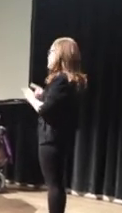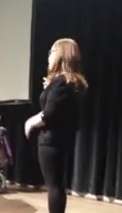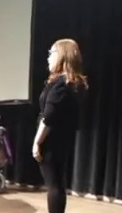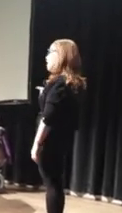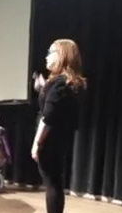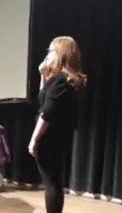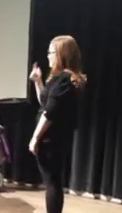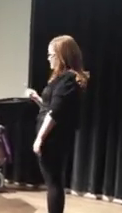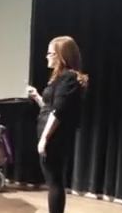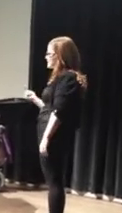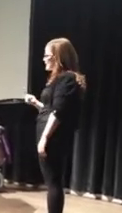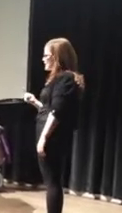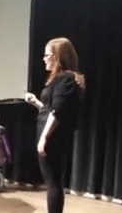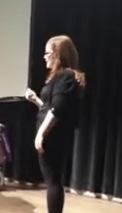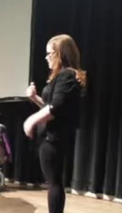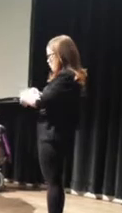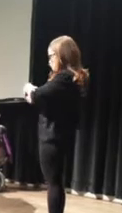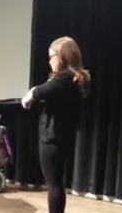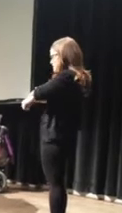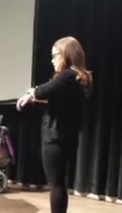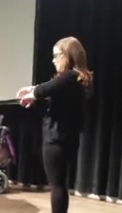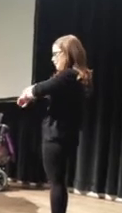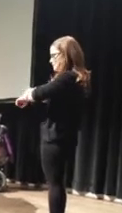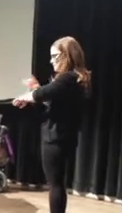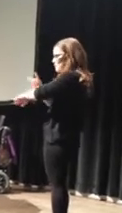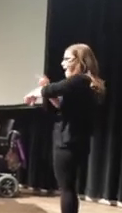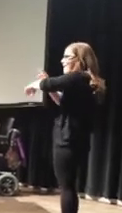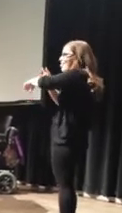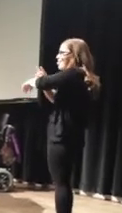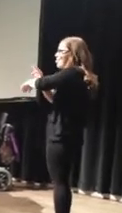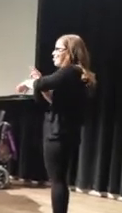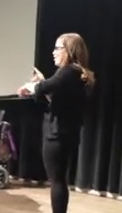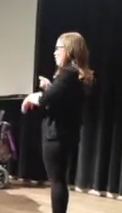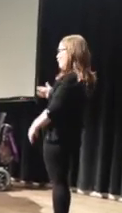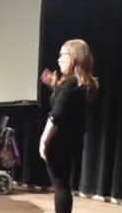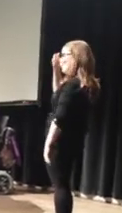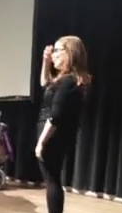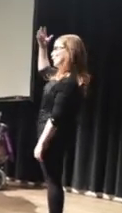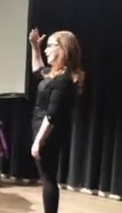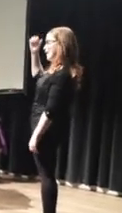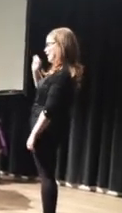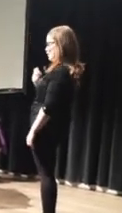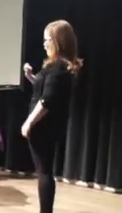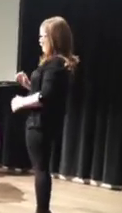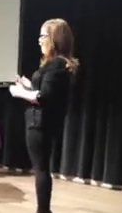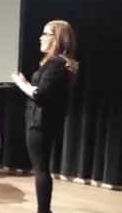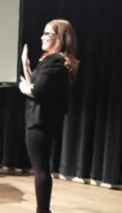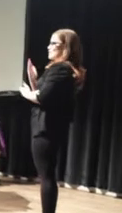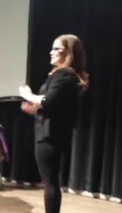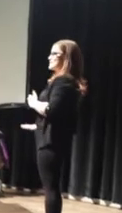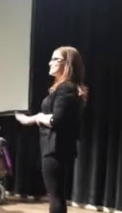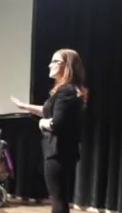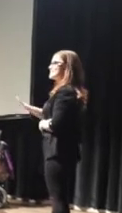17. Wrist splint sparkled with a gleam. Sovereign of her own fashion scene.